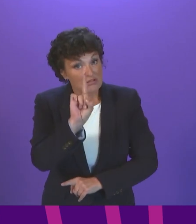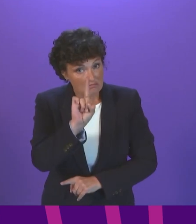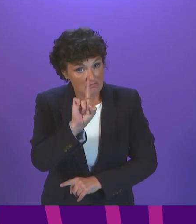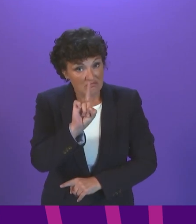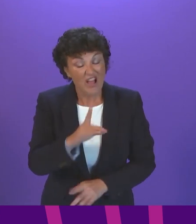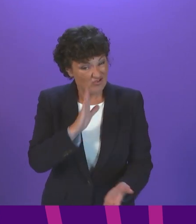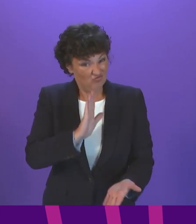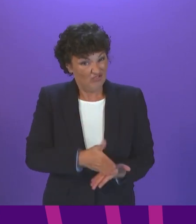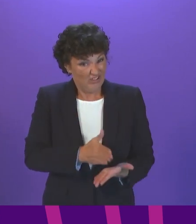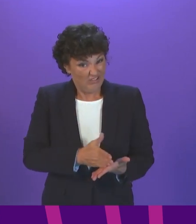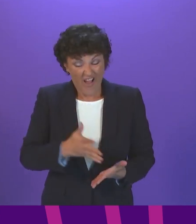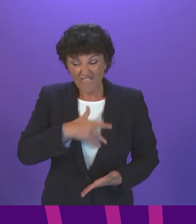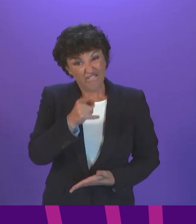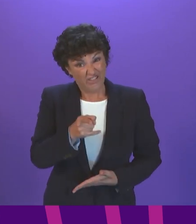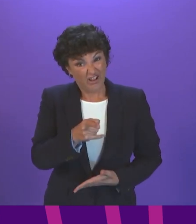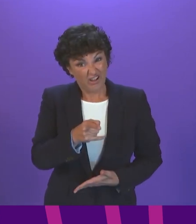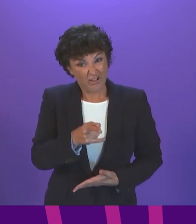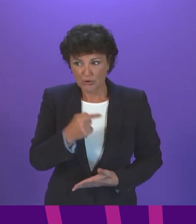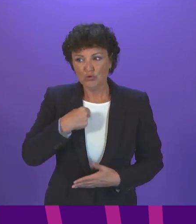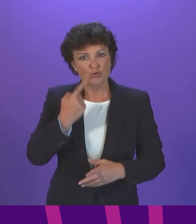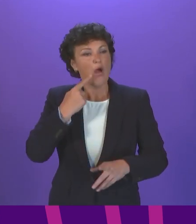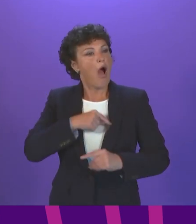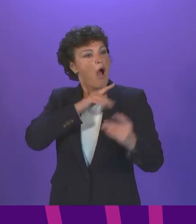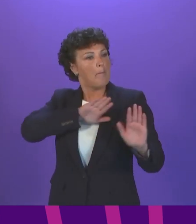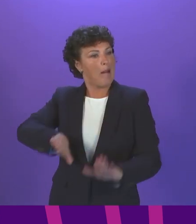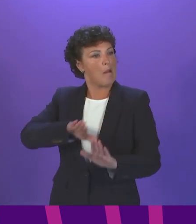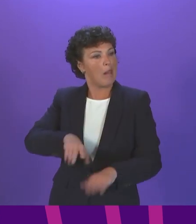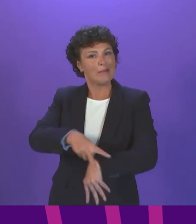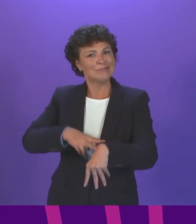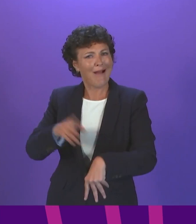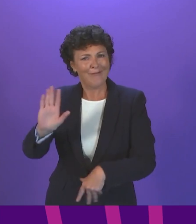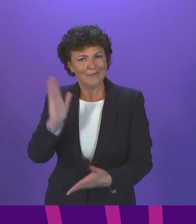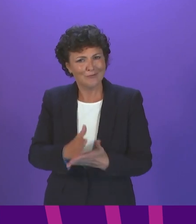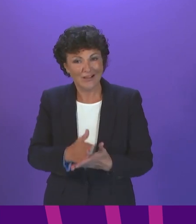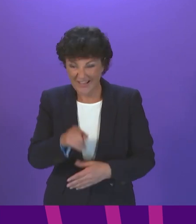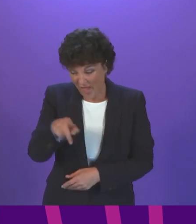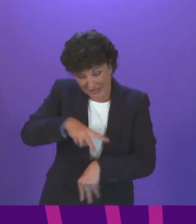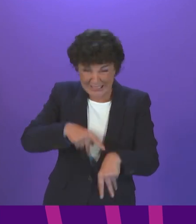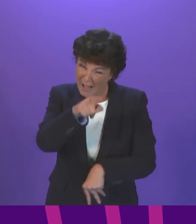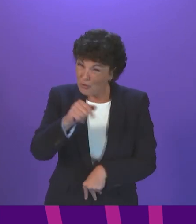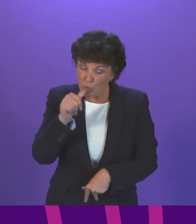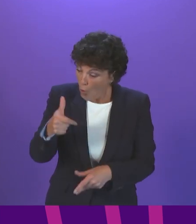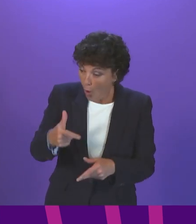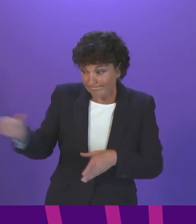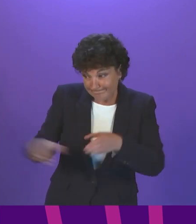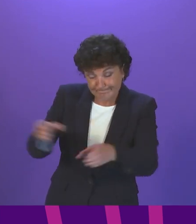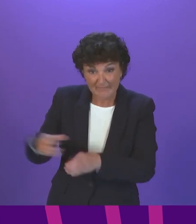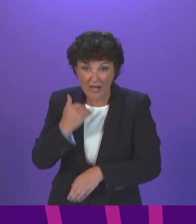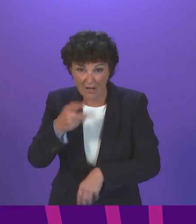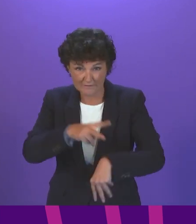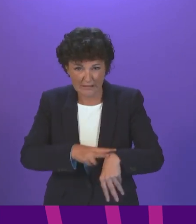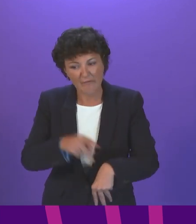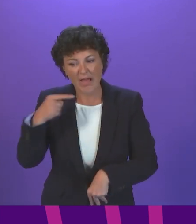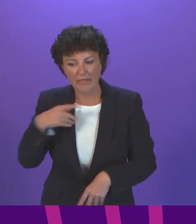does a disservice to the staff to hide behind them the very staff that you under-resource and under-value and then come use them